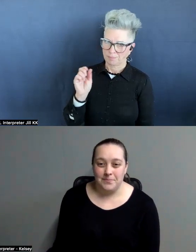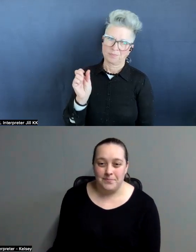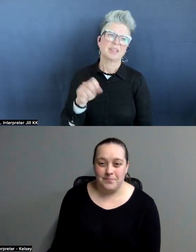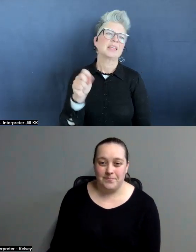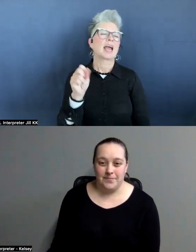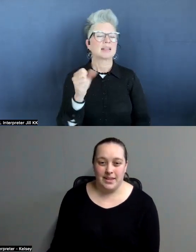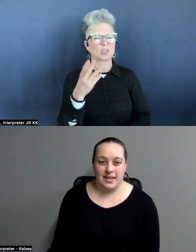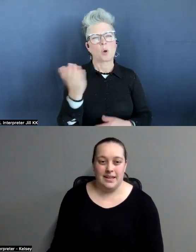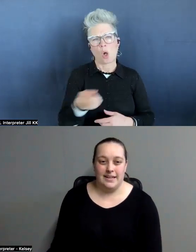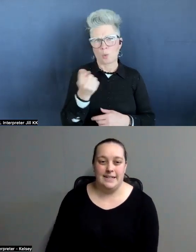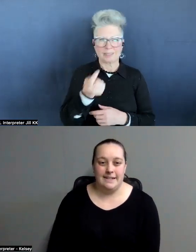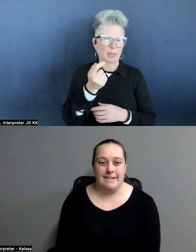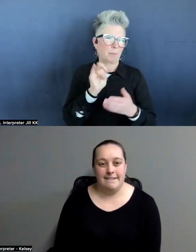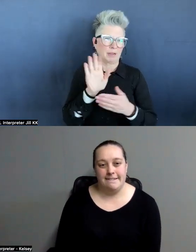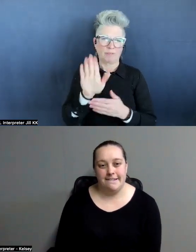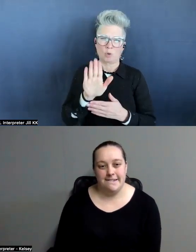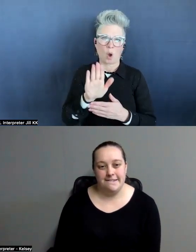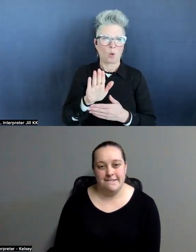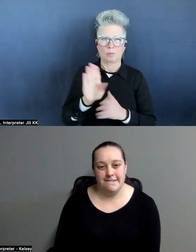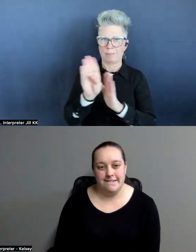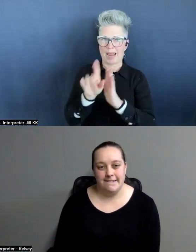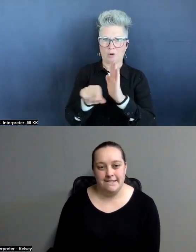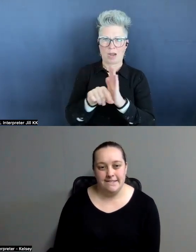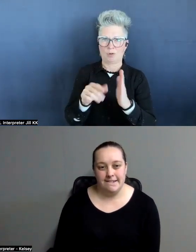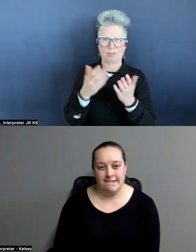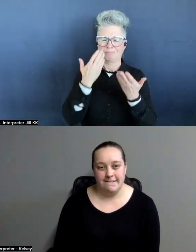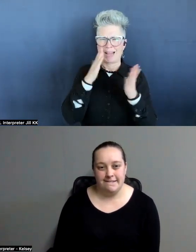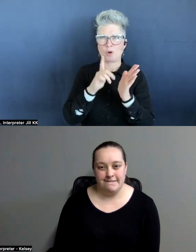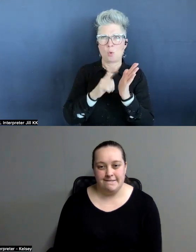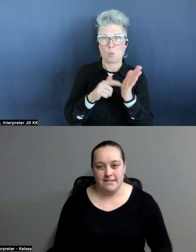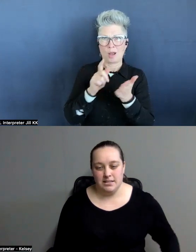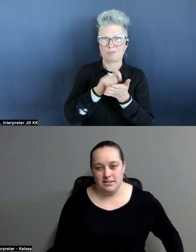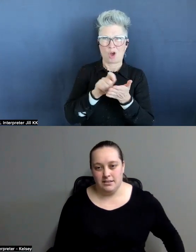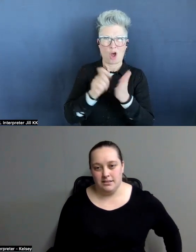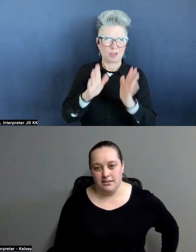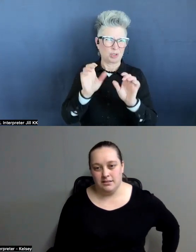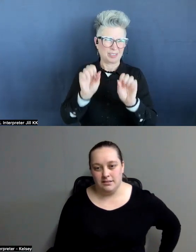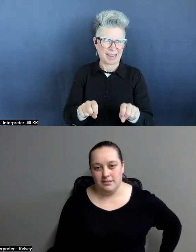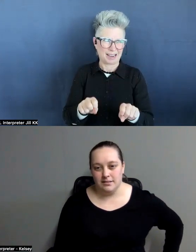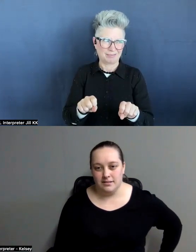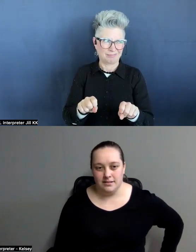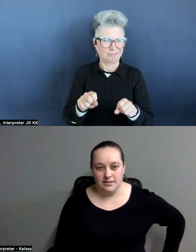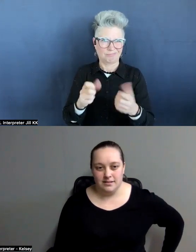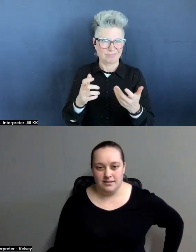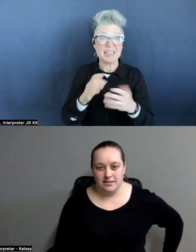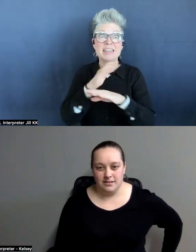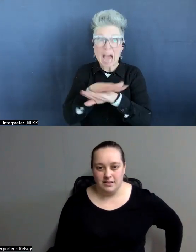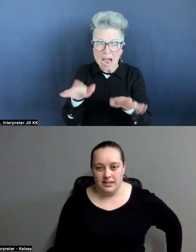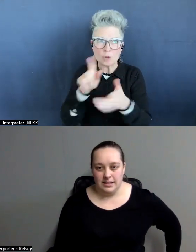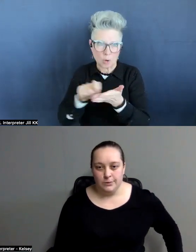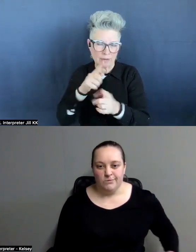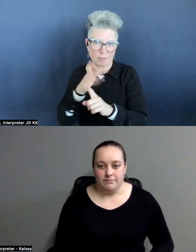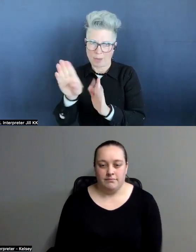bit of your background. I mean, I don't know what authors can, can get away with not writing anything from their background. Now the secret ingredient,